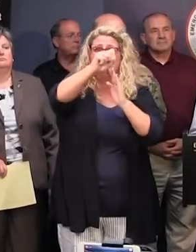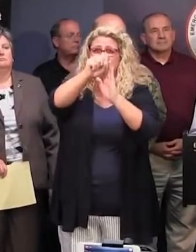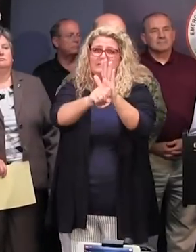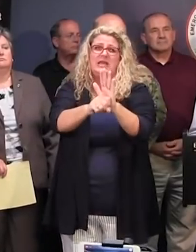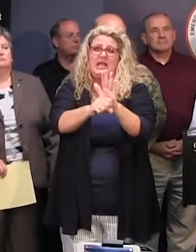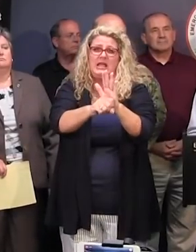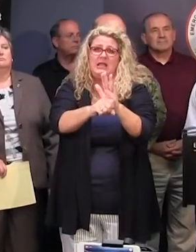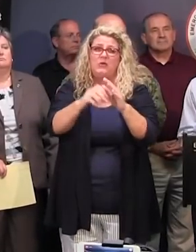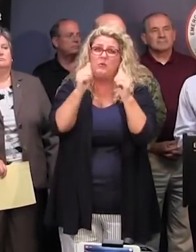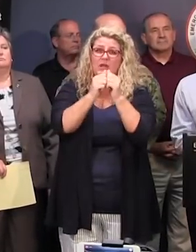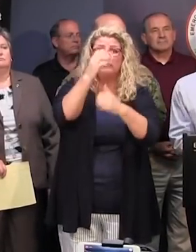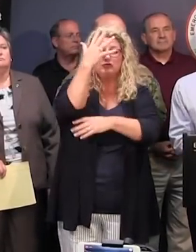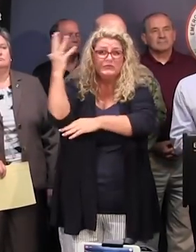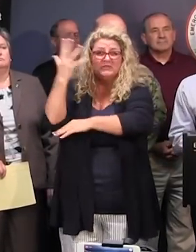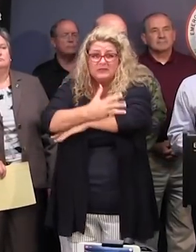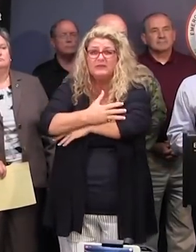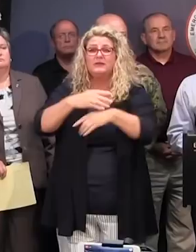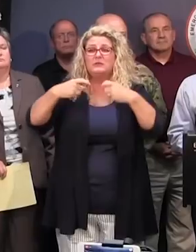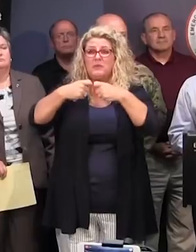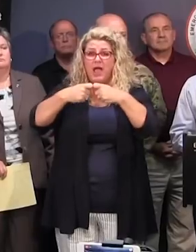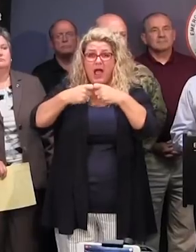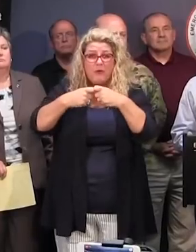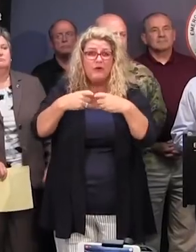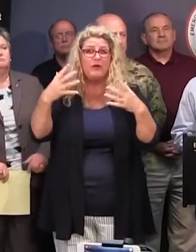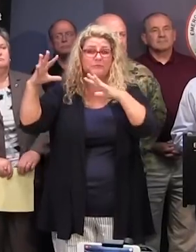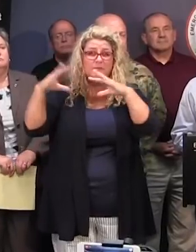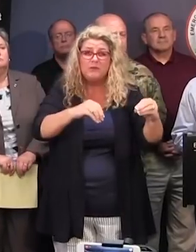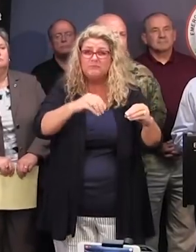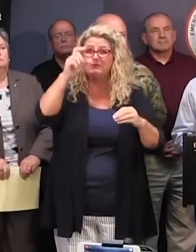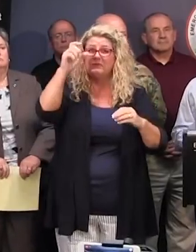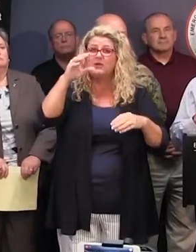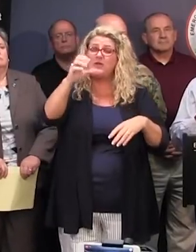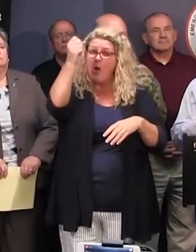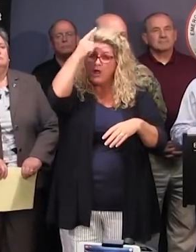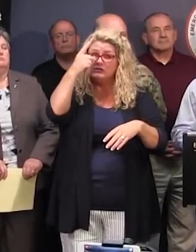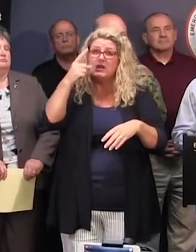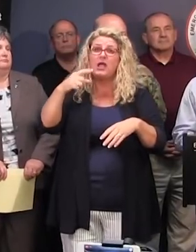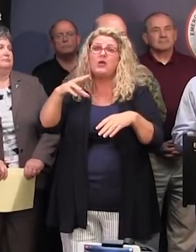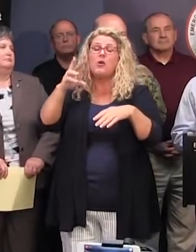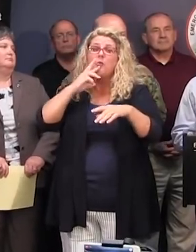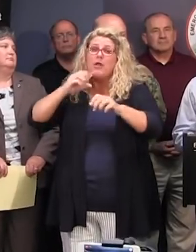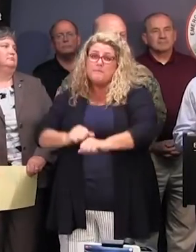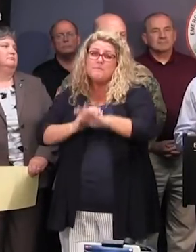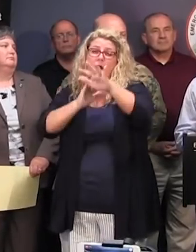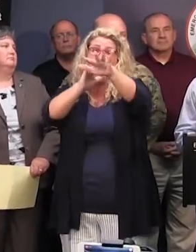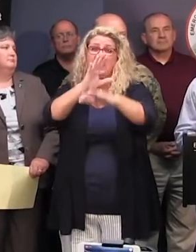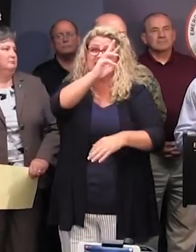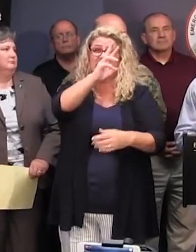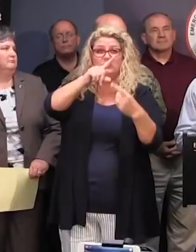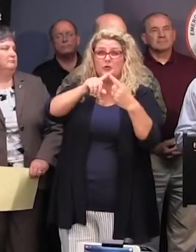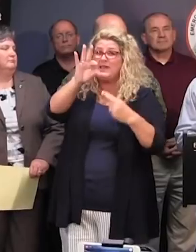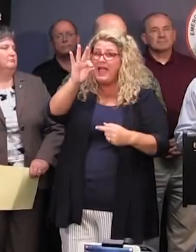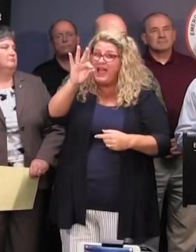downtrees and power outages. Storm surge values could reach 6 to 9 feet above ground level in some locations north